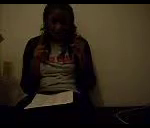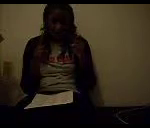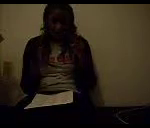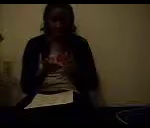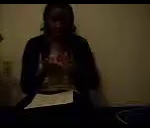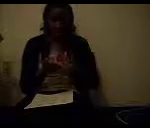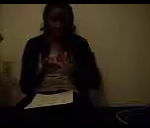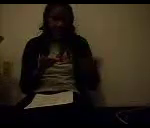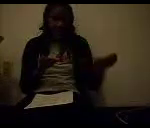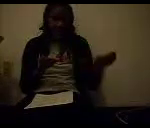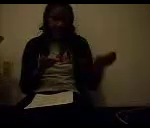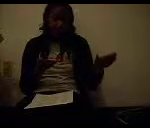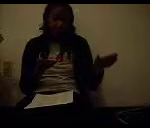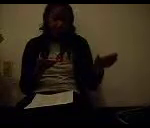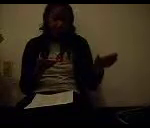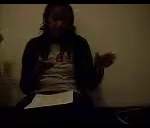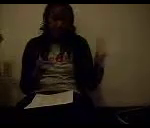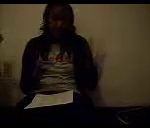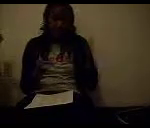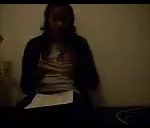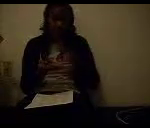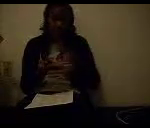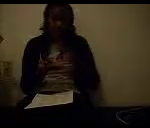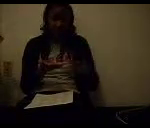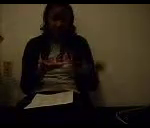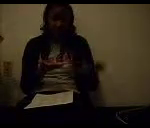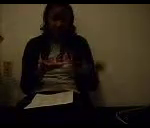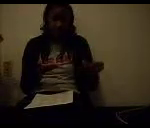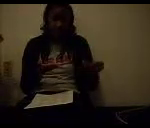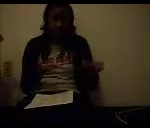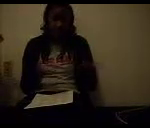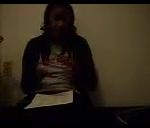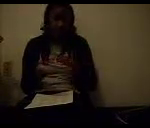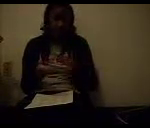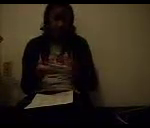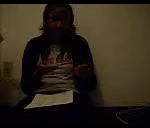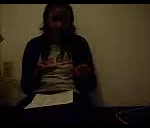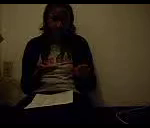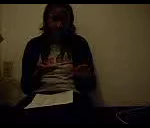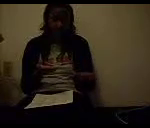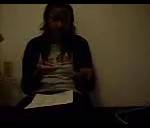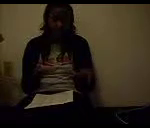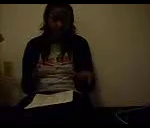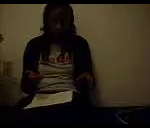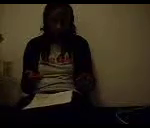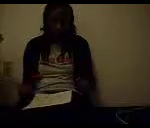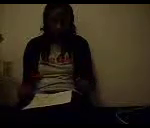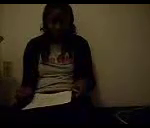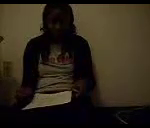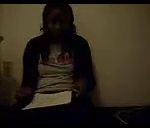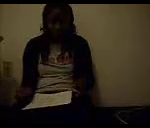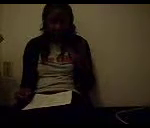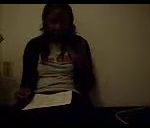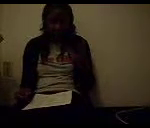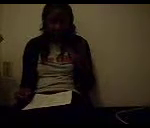Nice. Or clean. Or pure. Three different words. Three different